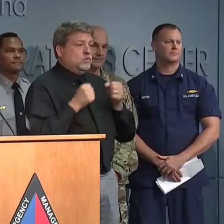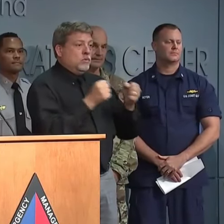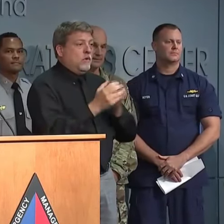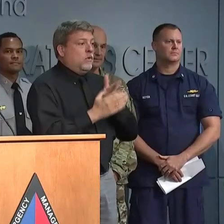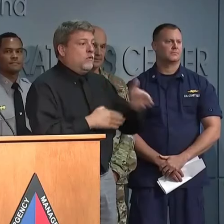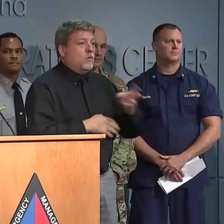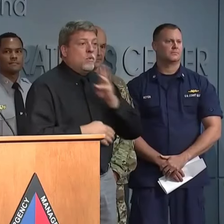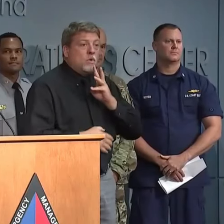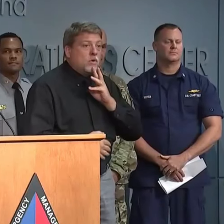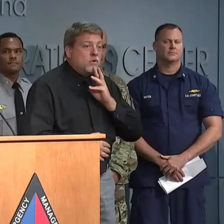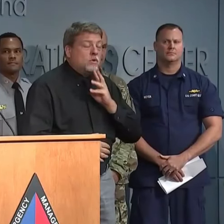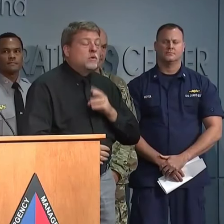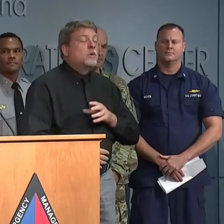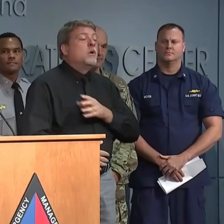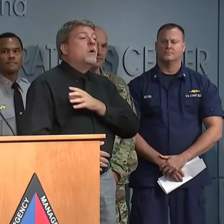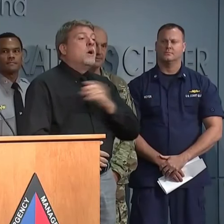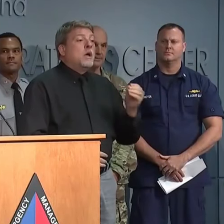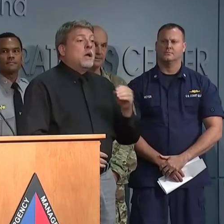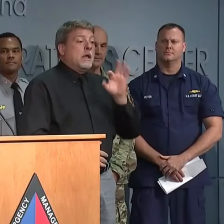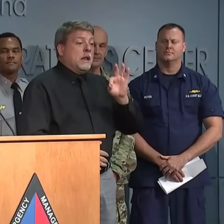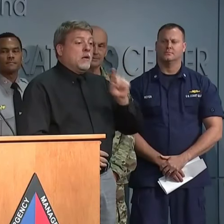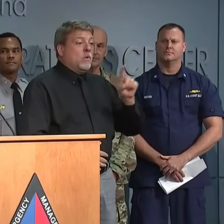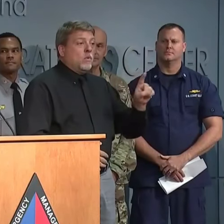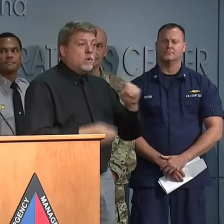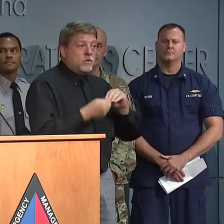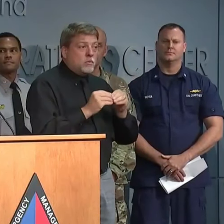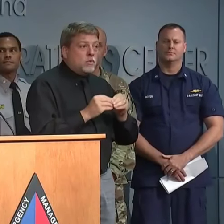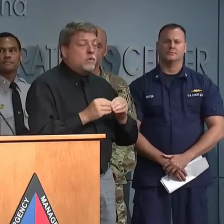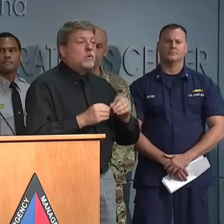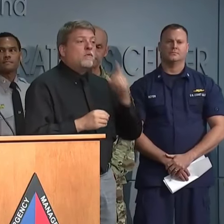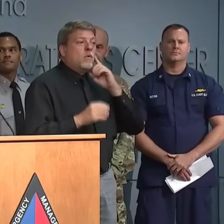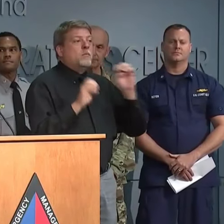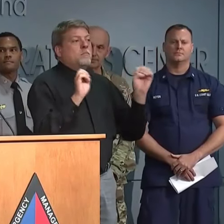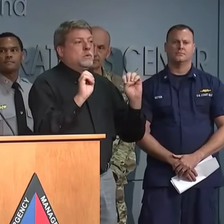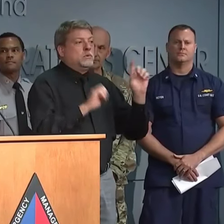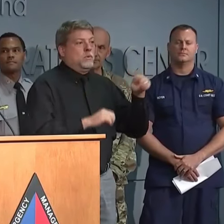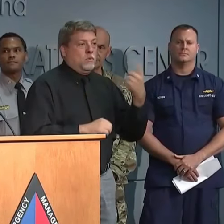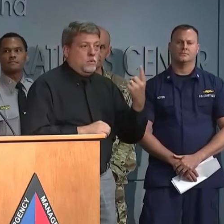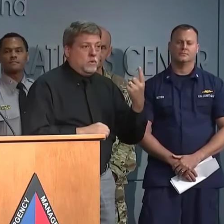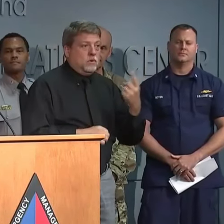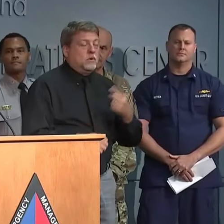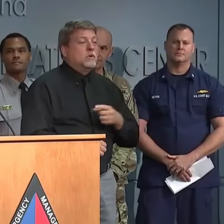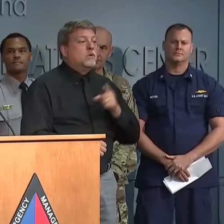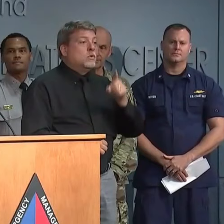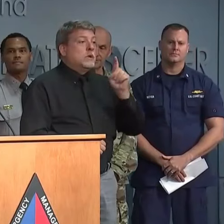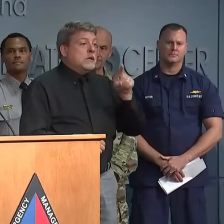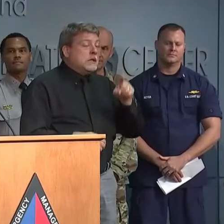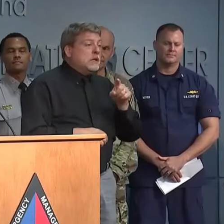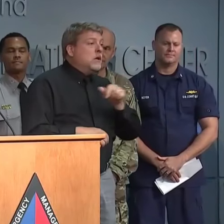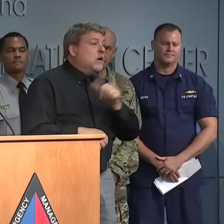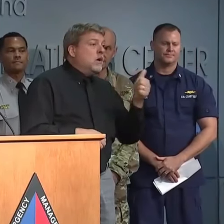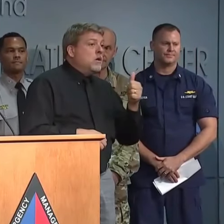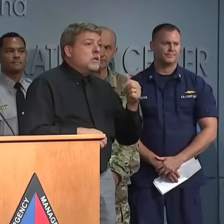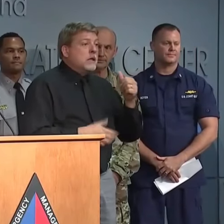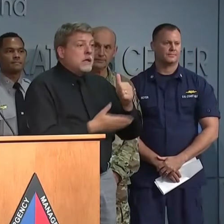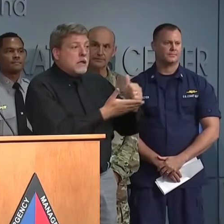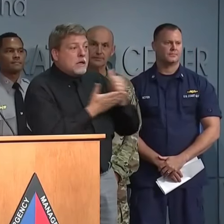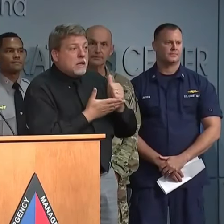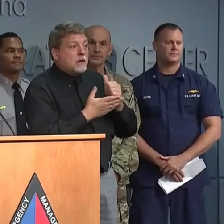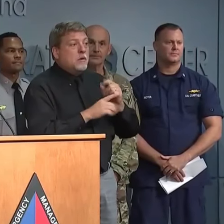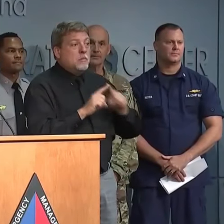Remember to dial 9-1-1 only in an emergency and for shelter, food and non-emergency information